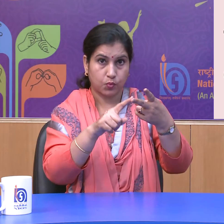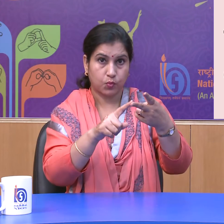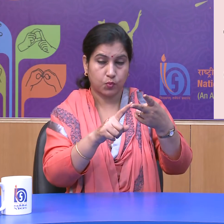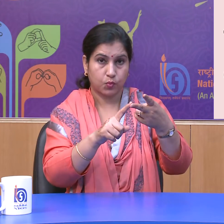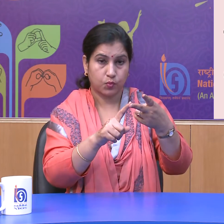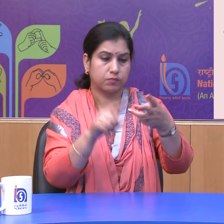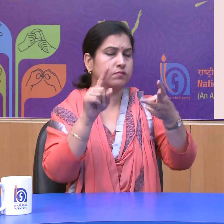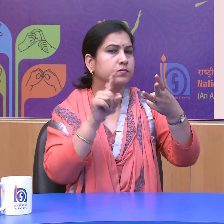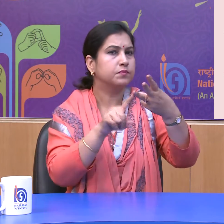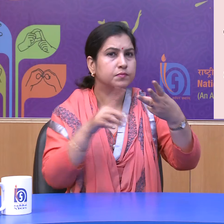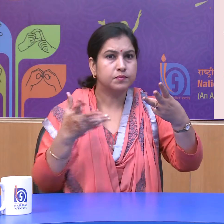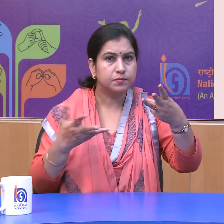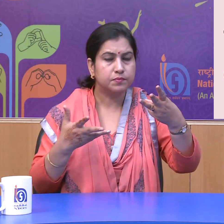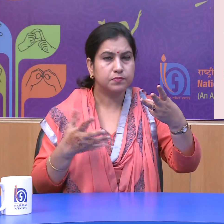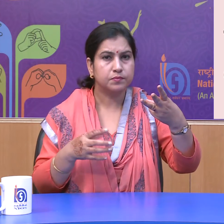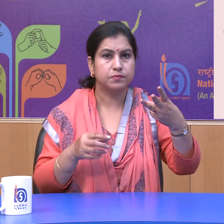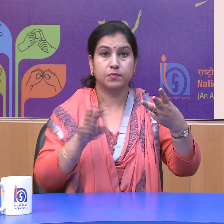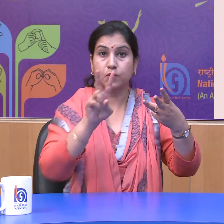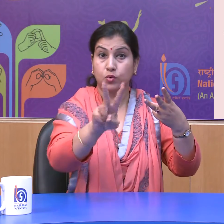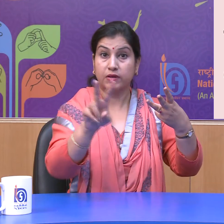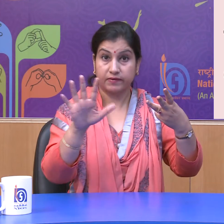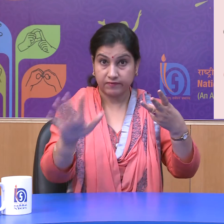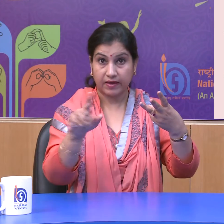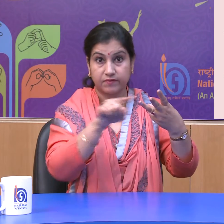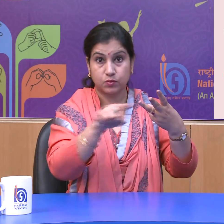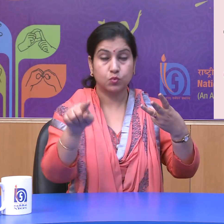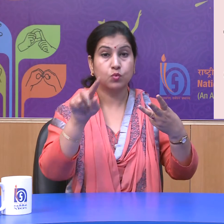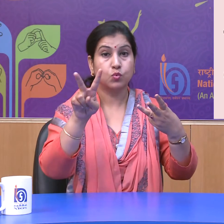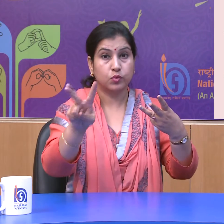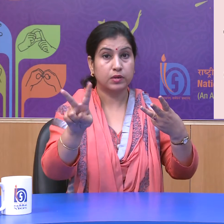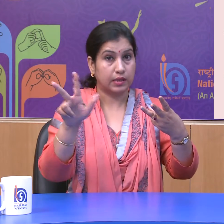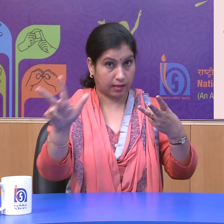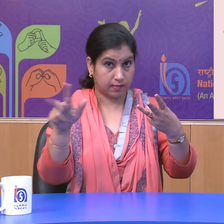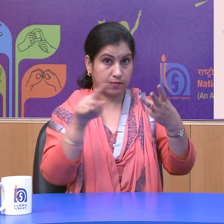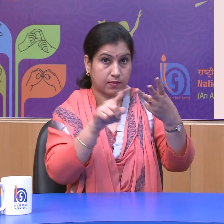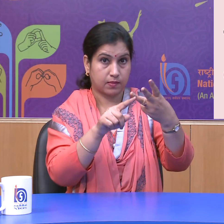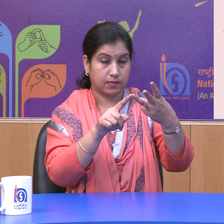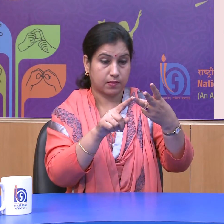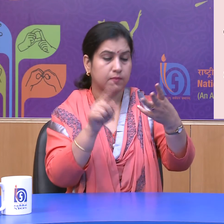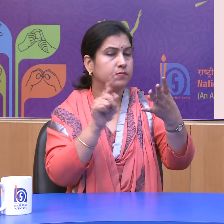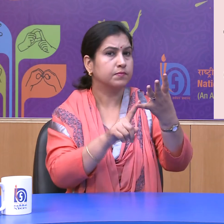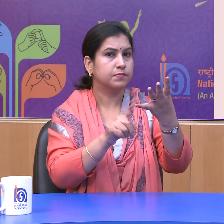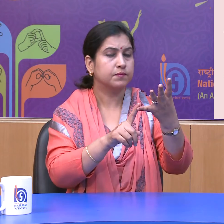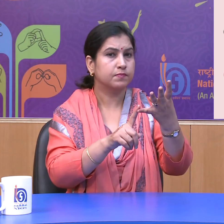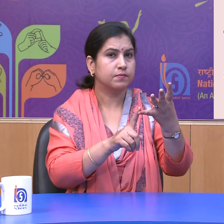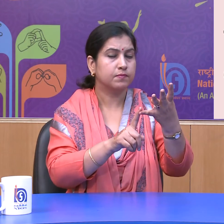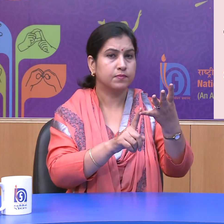third option is 25 to 28 and fourth option the is